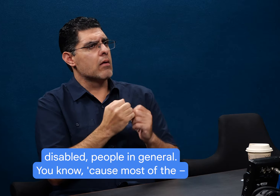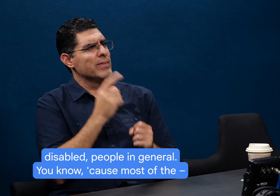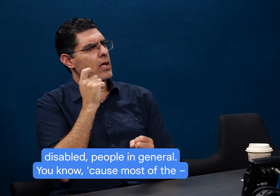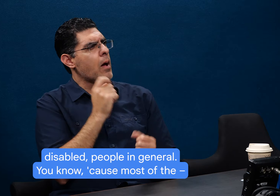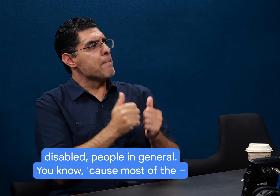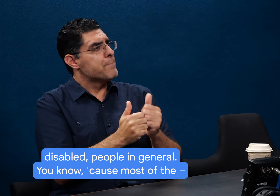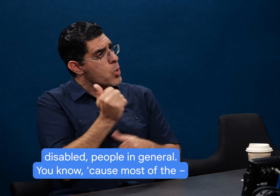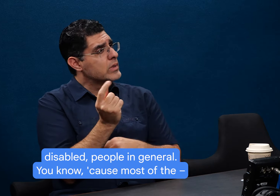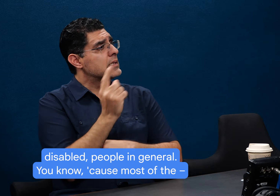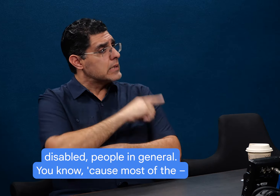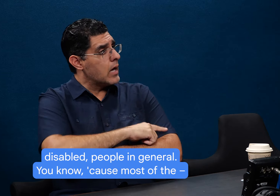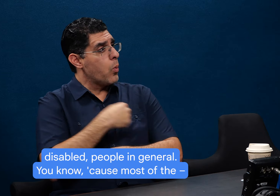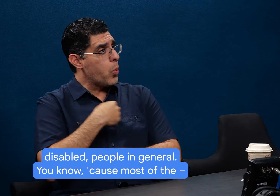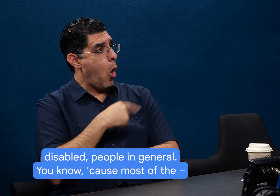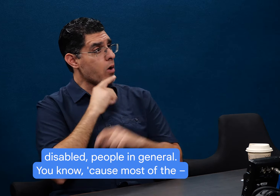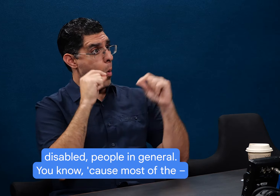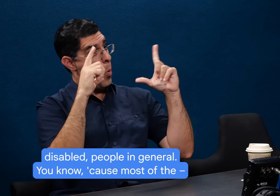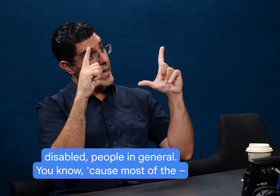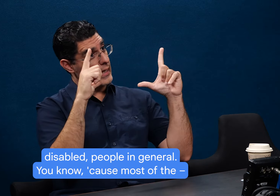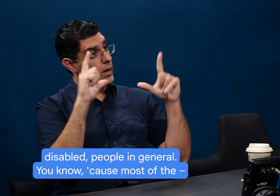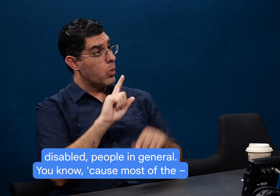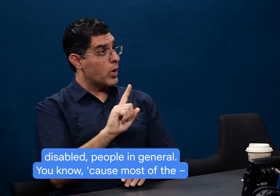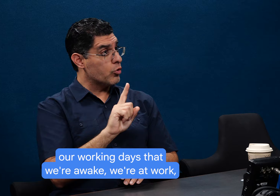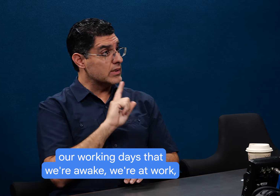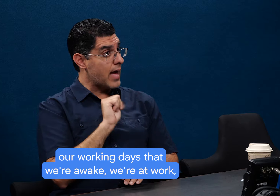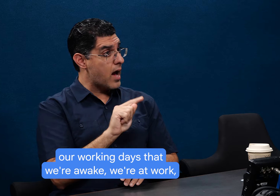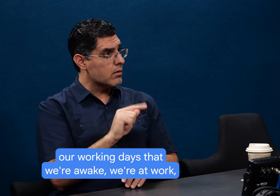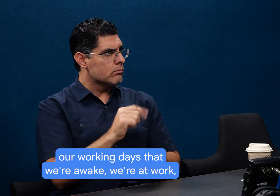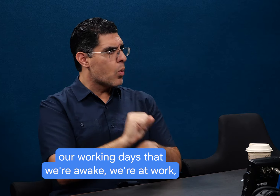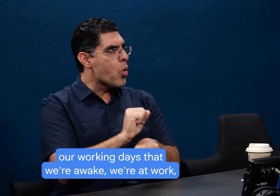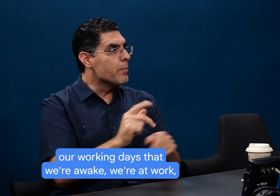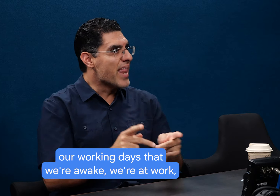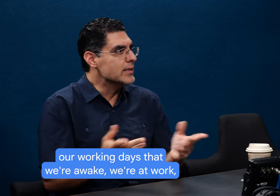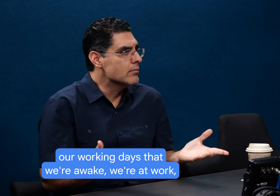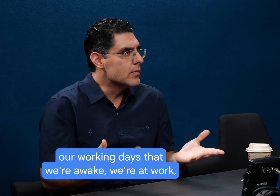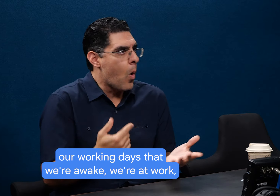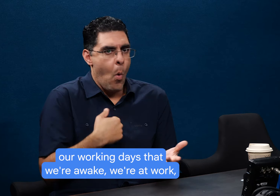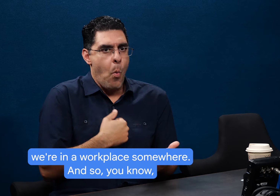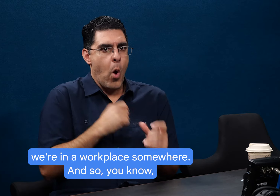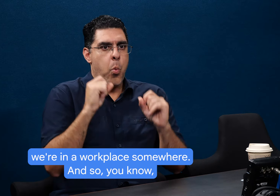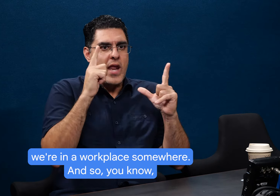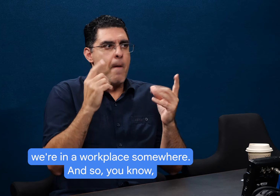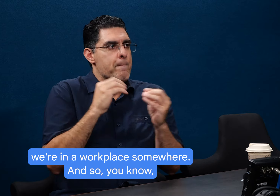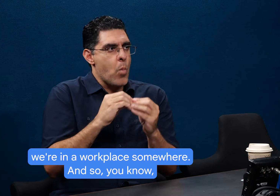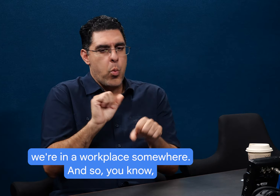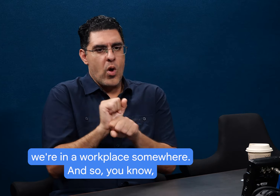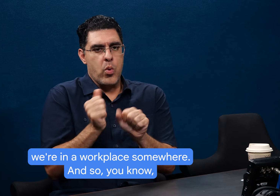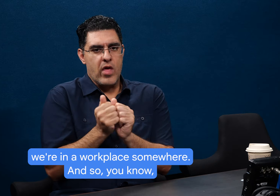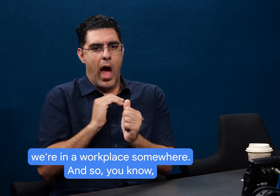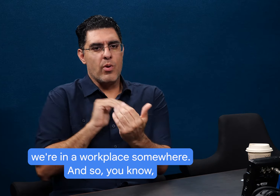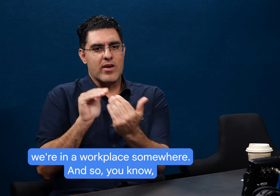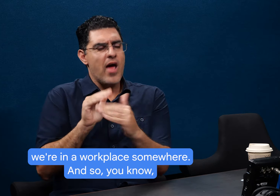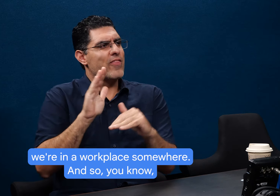disabled, people in general, you know, because most of our working days that we're awake, we're at work. We're in a workplace somewhere.